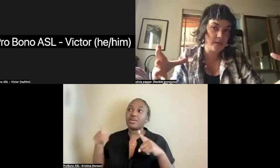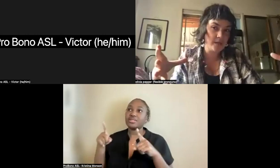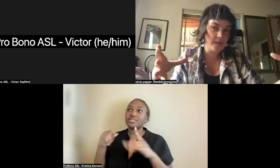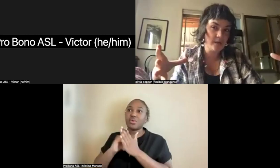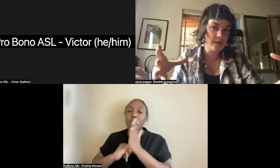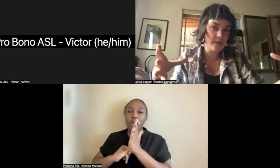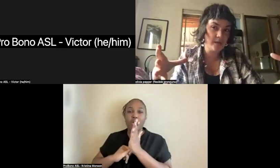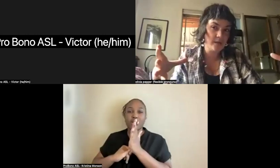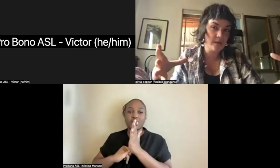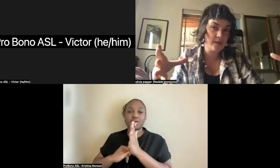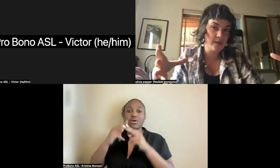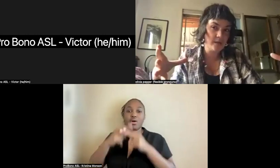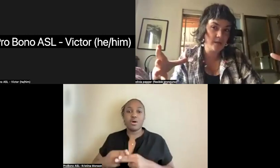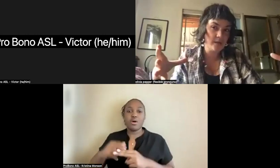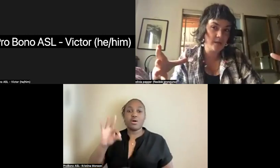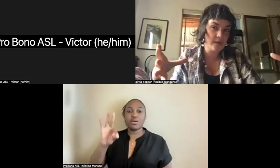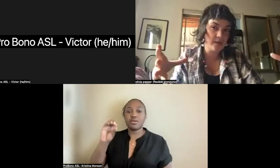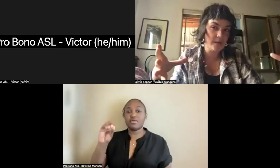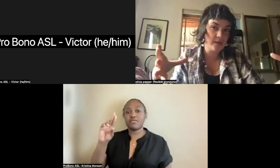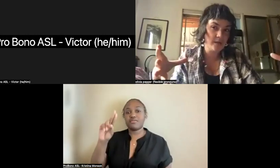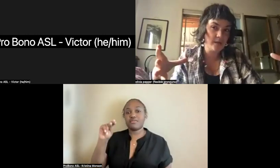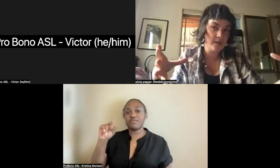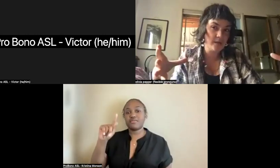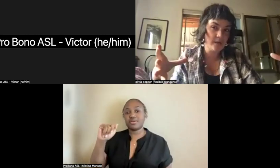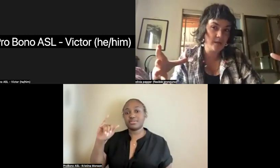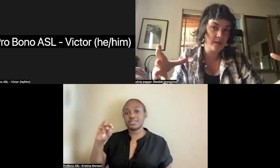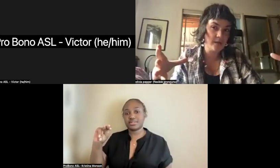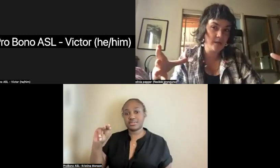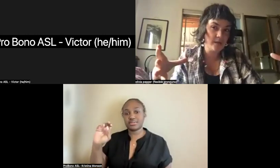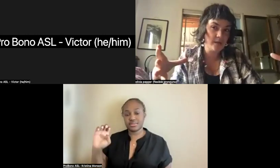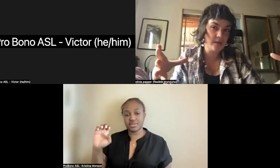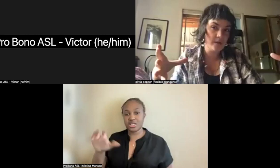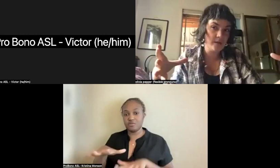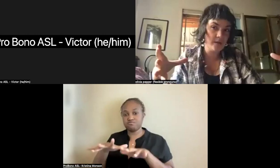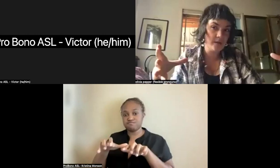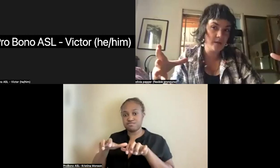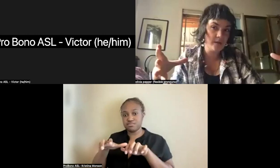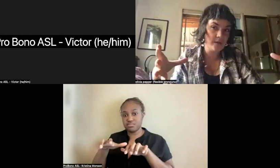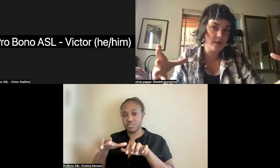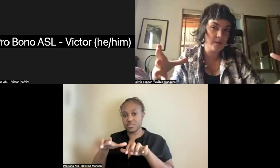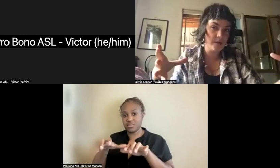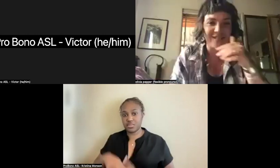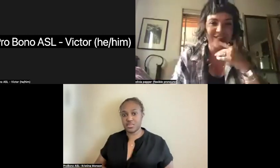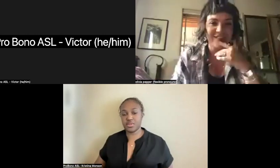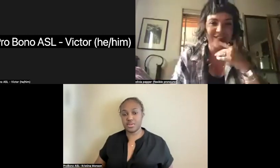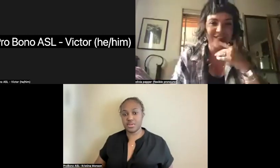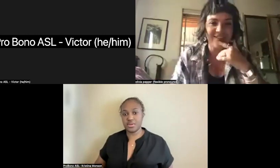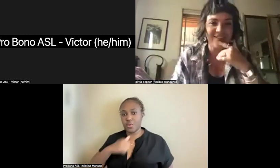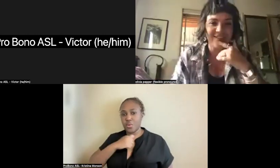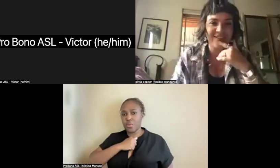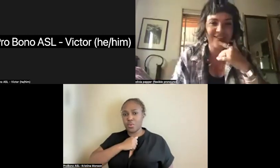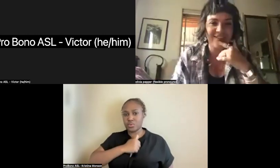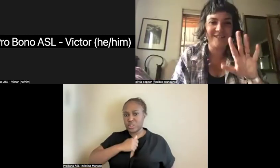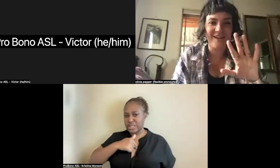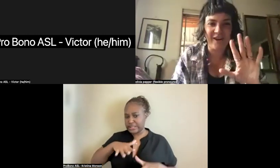with a urinal signed by R. Mutt. Uh-oh, am I glitchy?